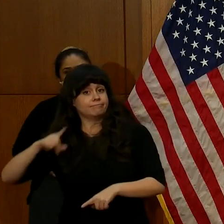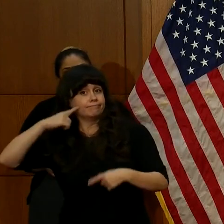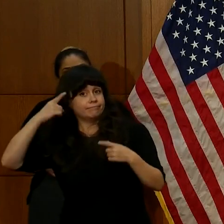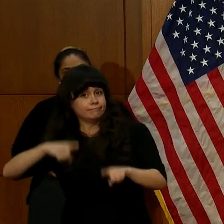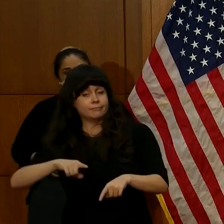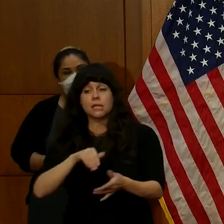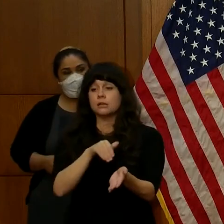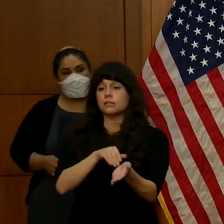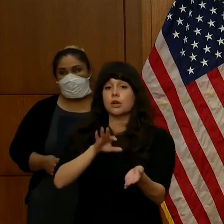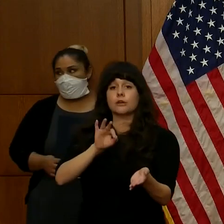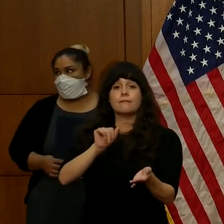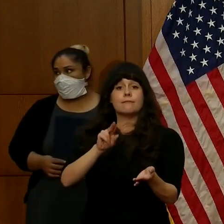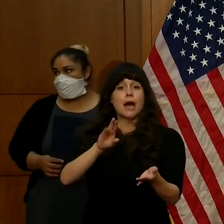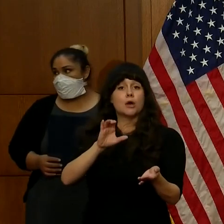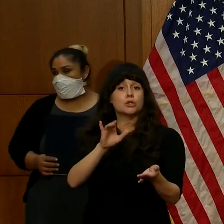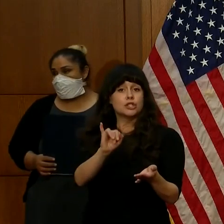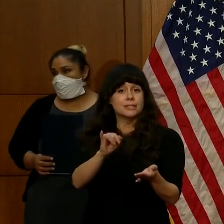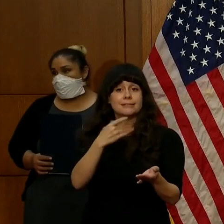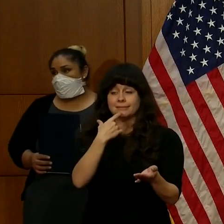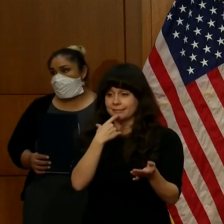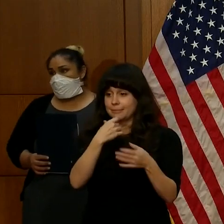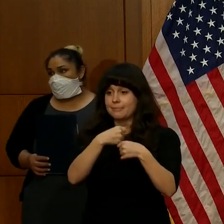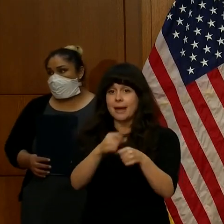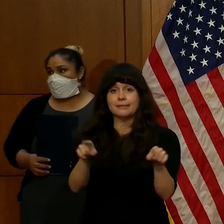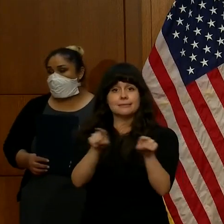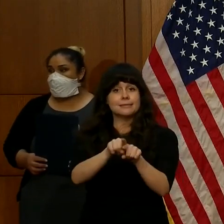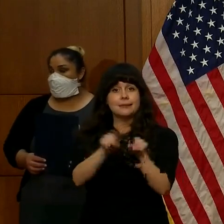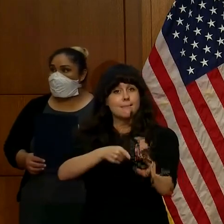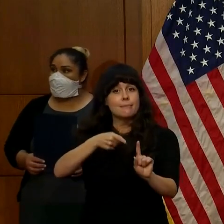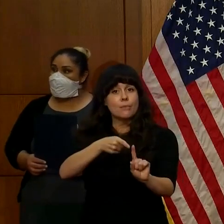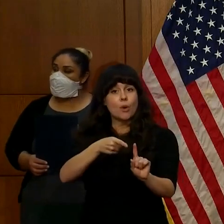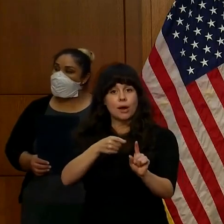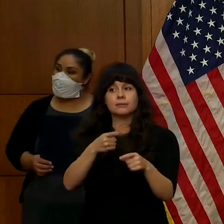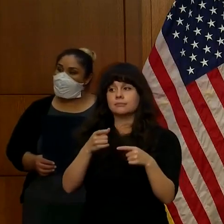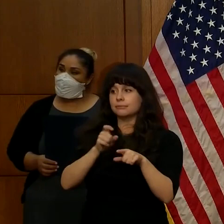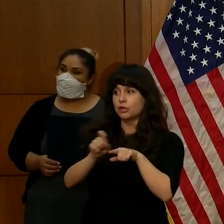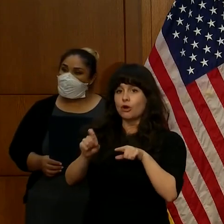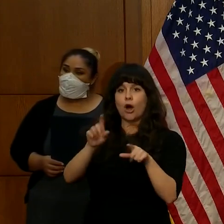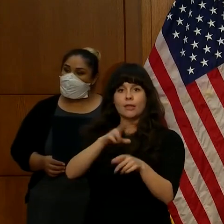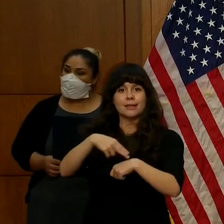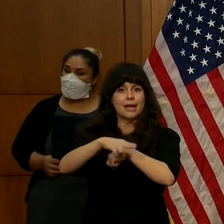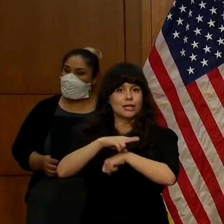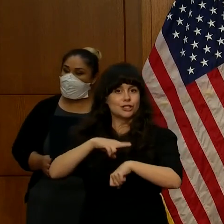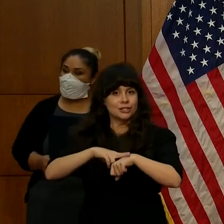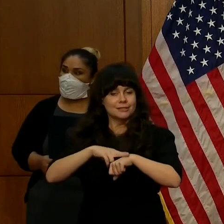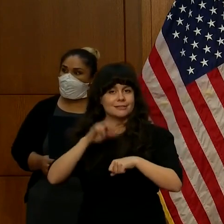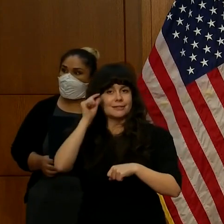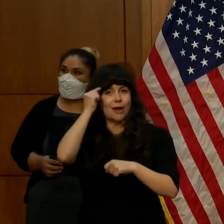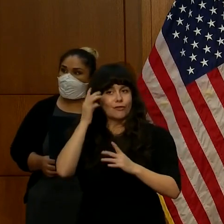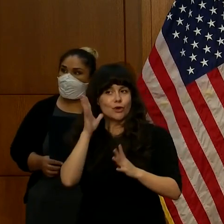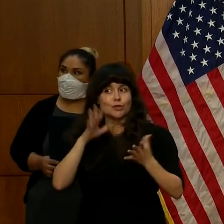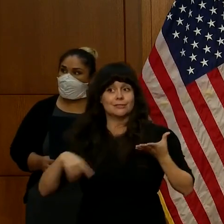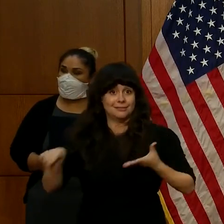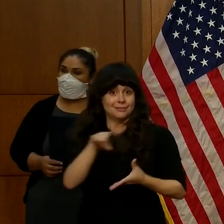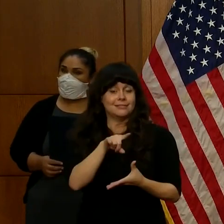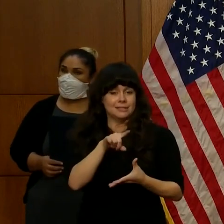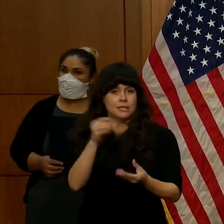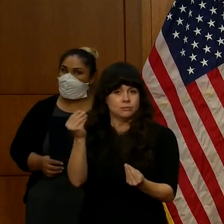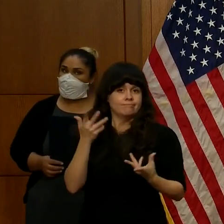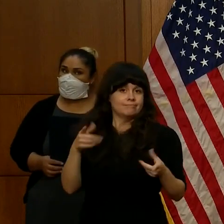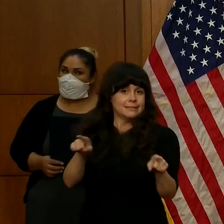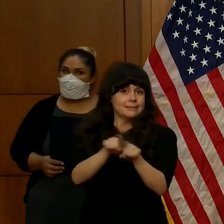made the same point yesterday on a call with the nation's governors. With a holiday weekend coming up, with